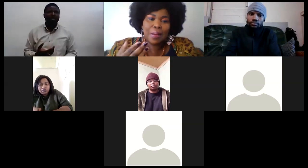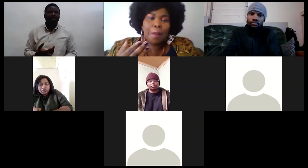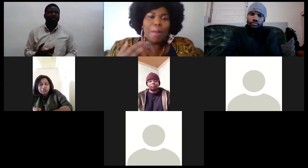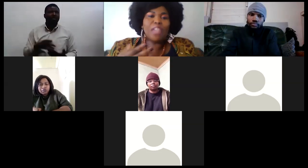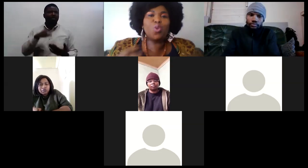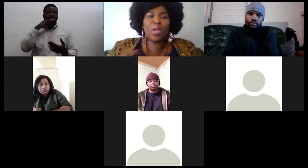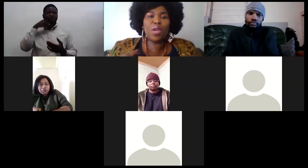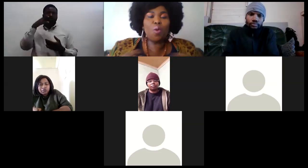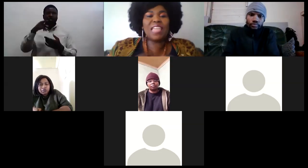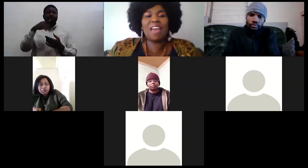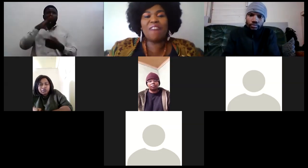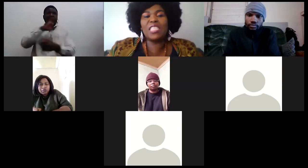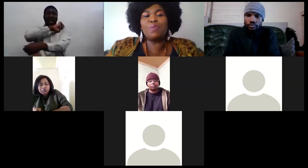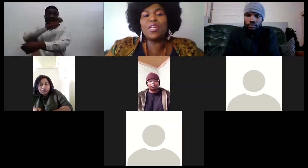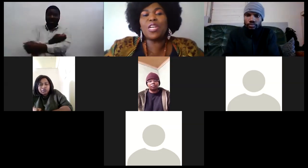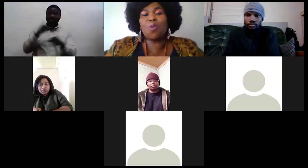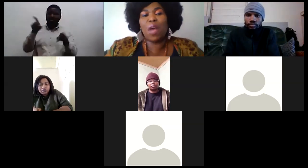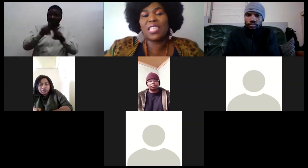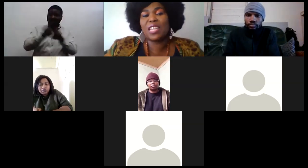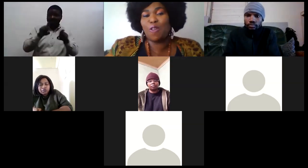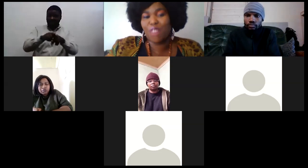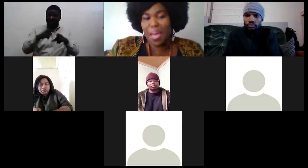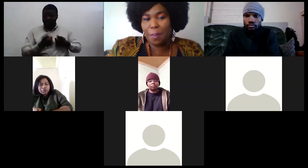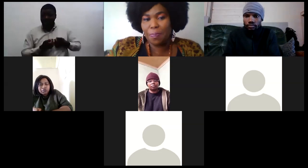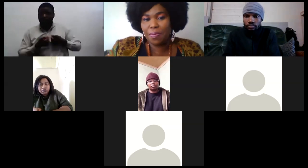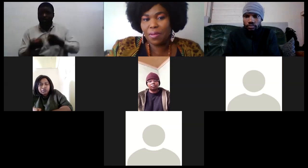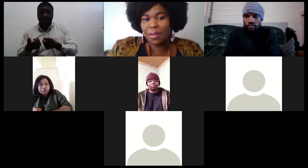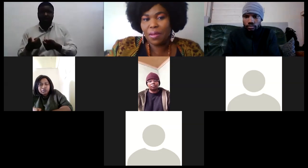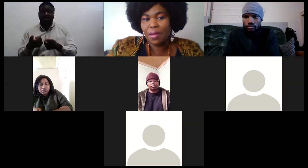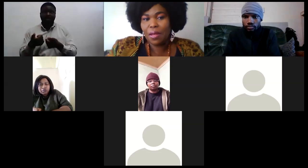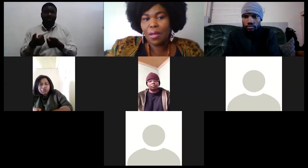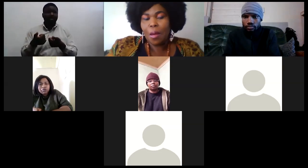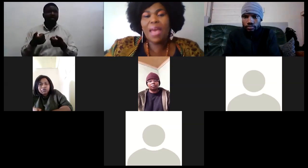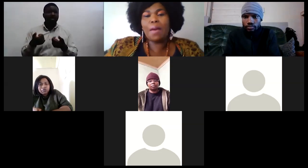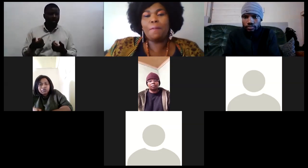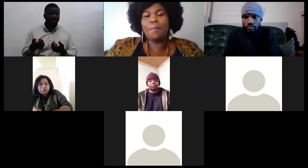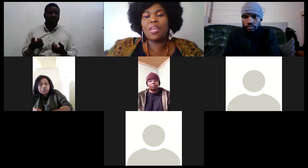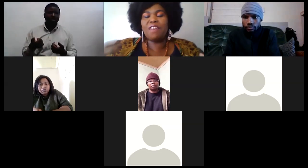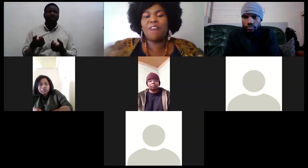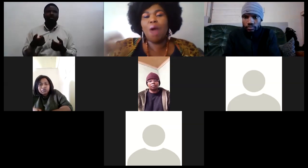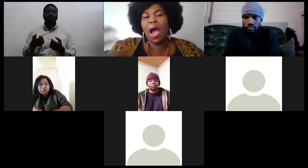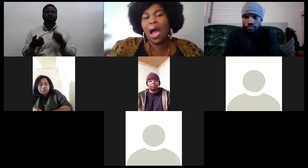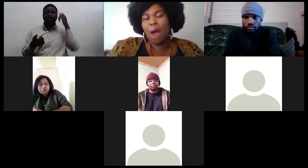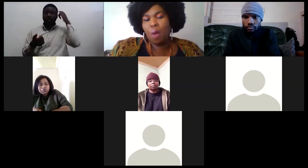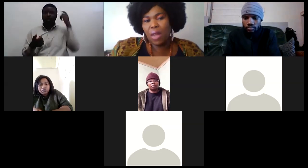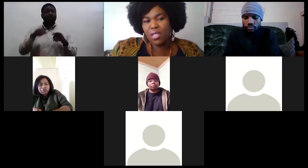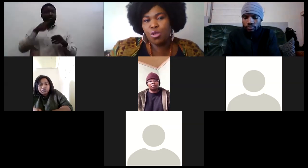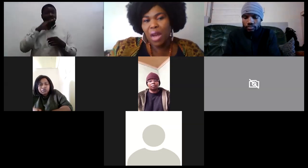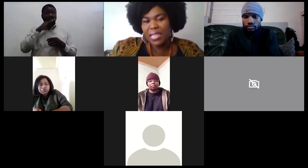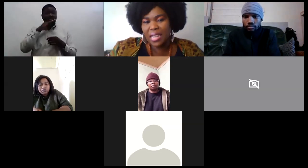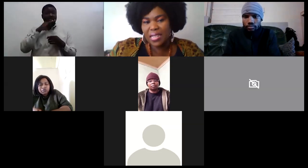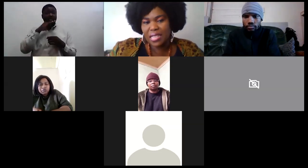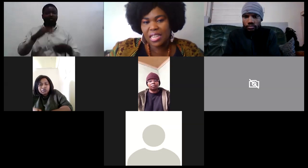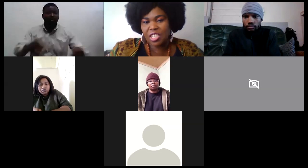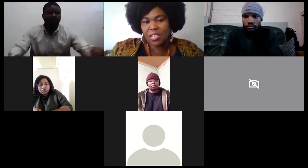by doing whatever is being requested of them but if i i i wanted you